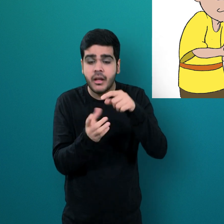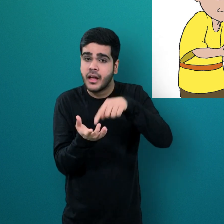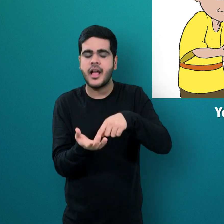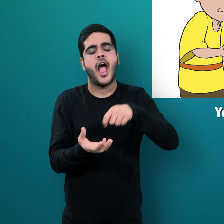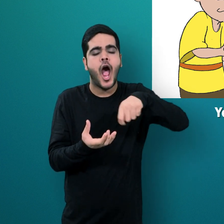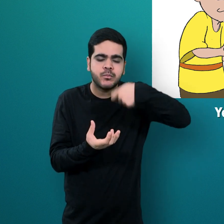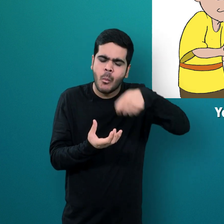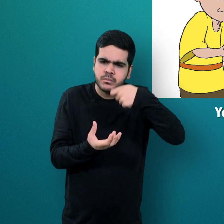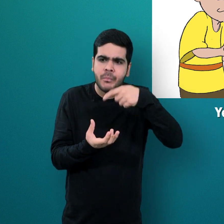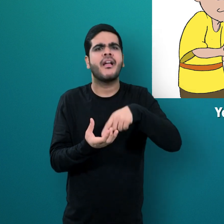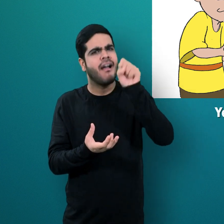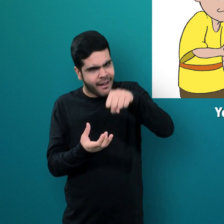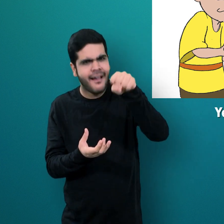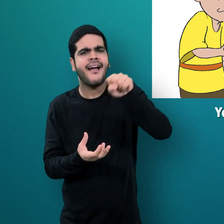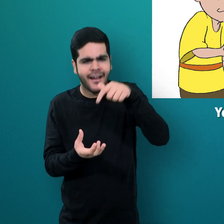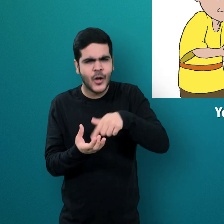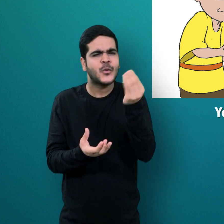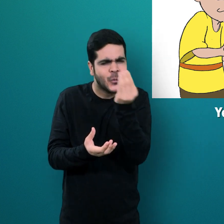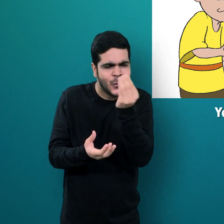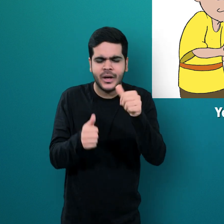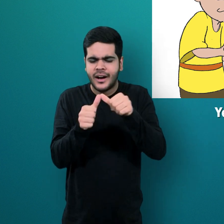Yes, there is some acid in curds.